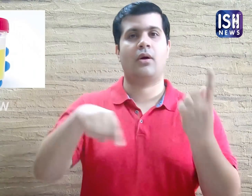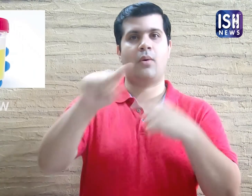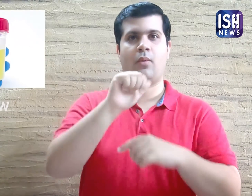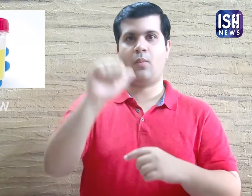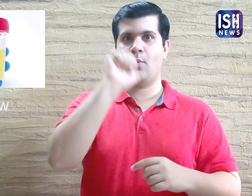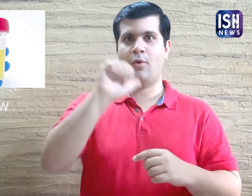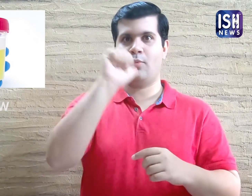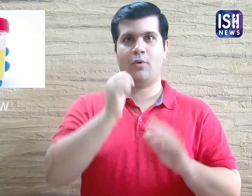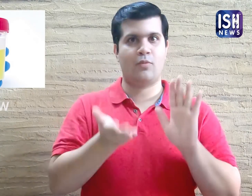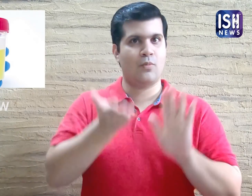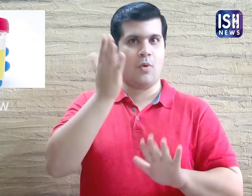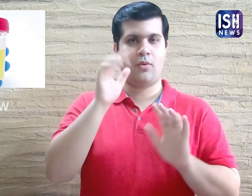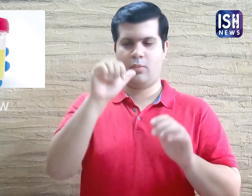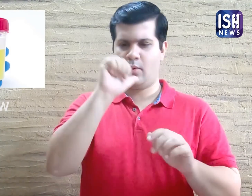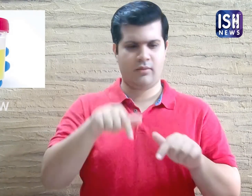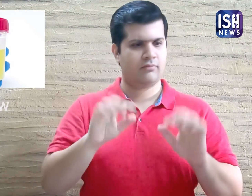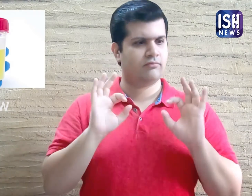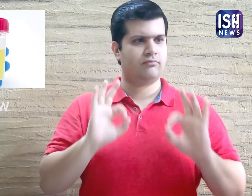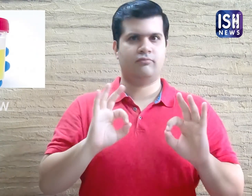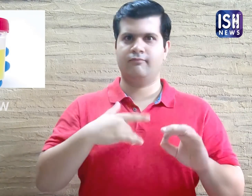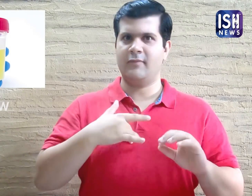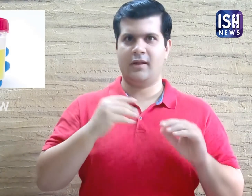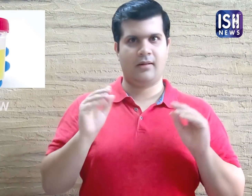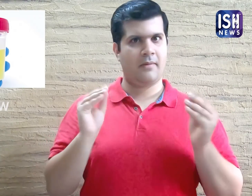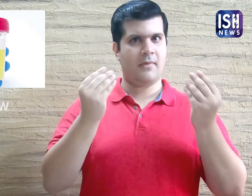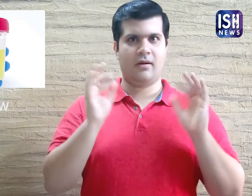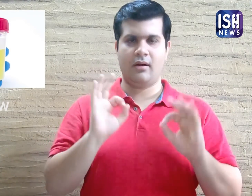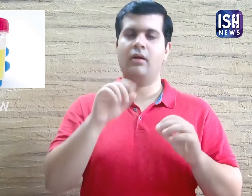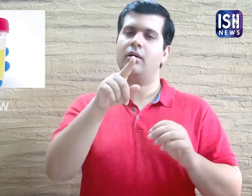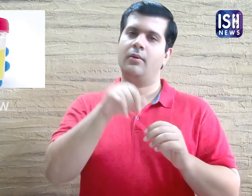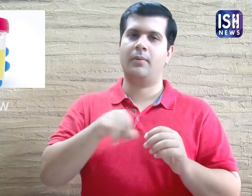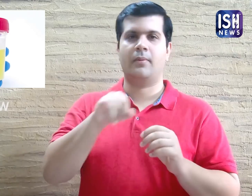The more water you drink, the lighter is the colour of your urine.